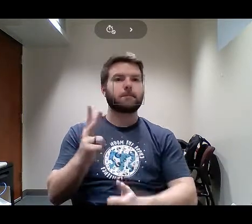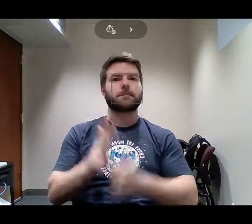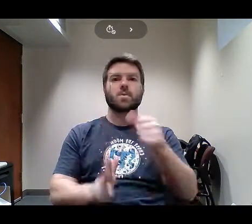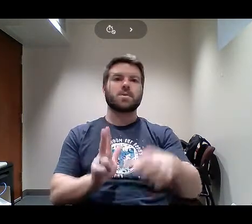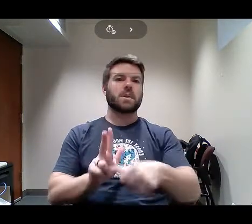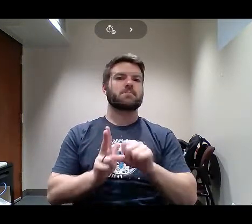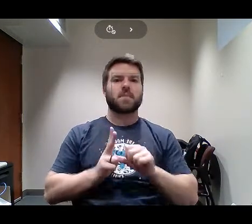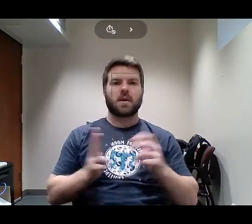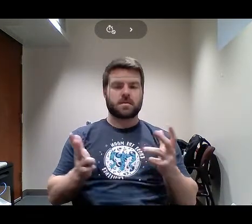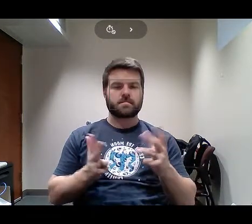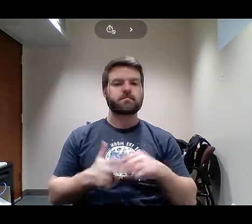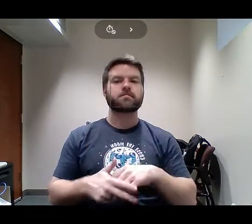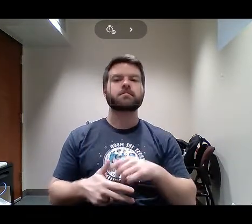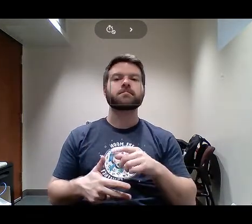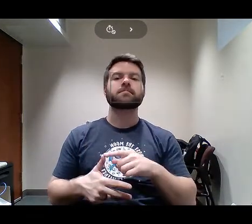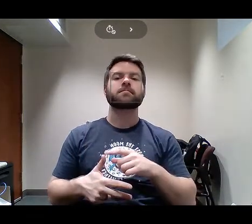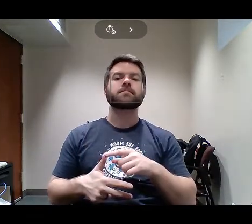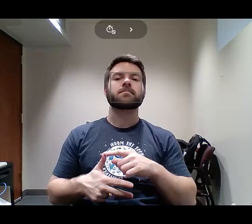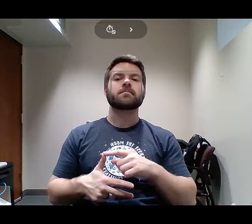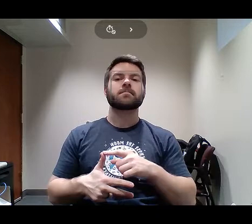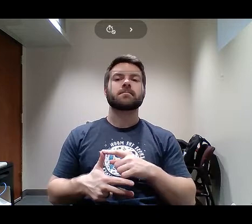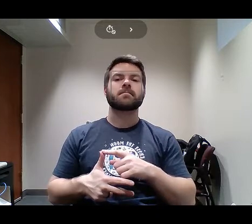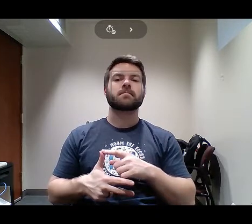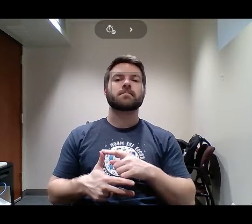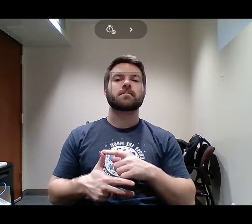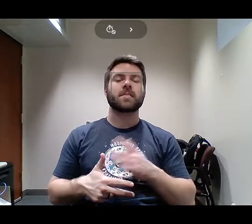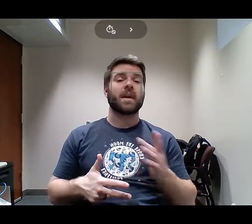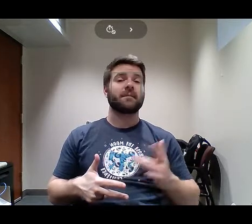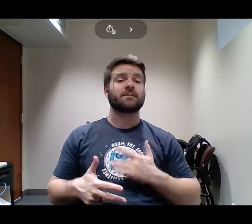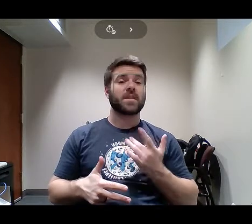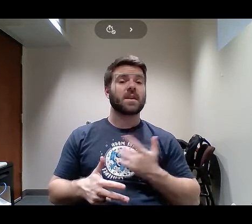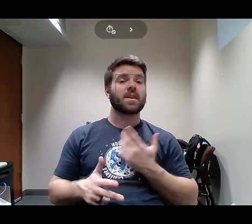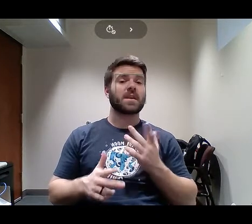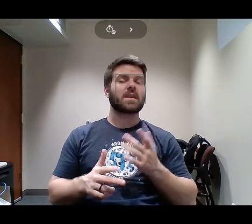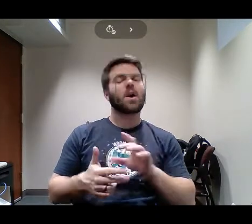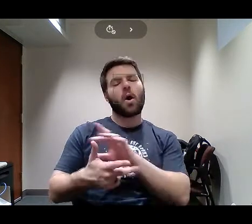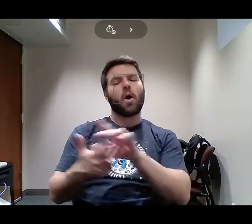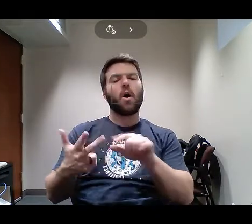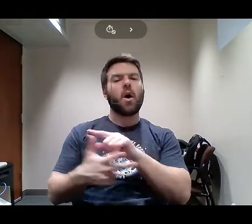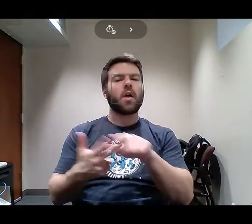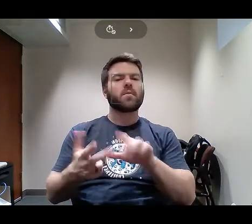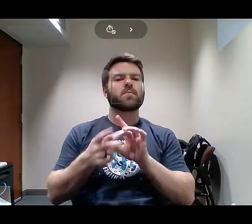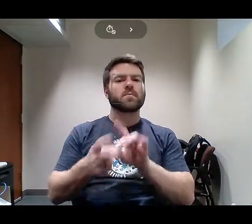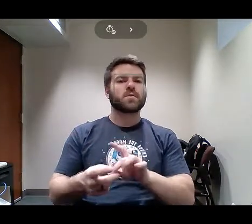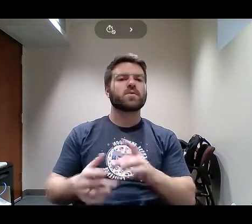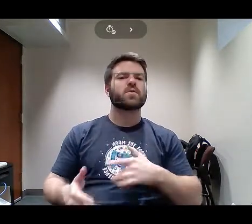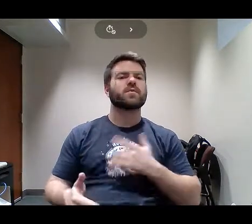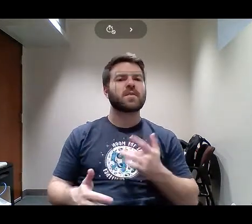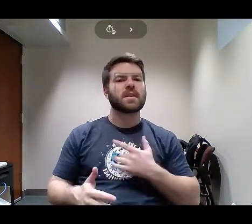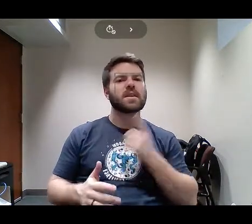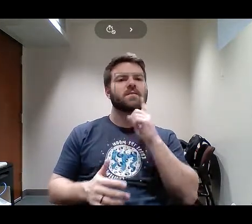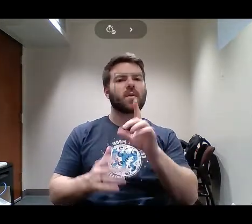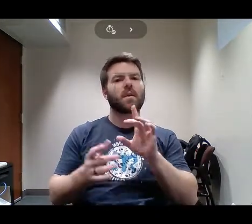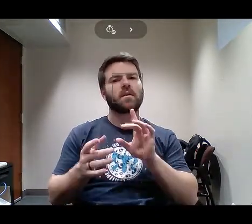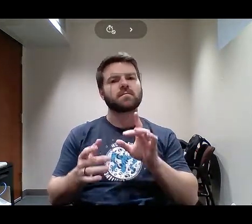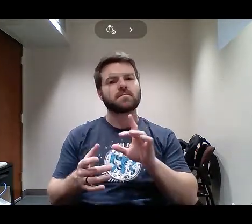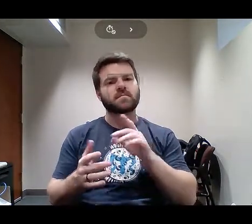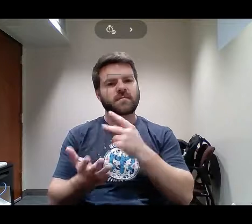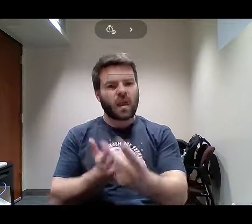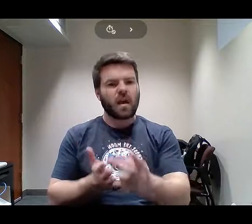with feelings, with failure, and with finding happiness. A year after I left college, I was